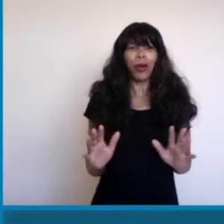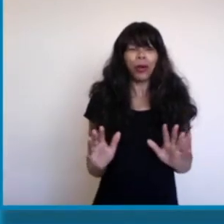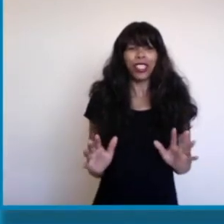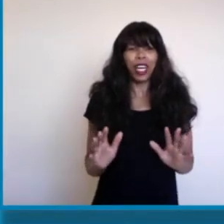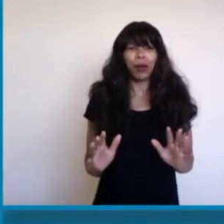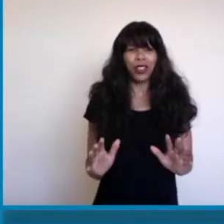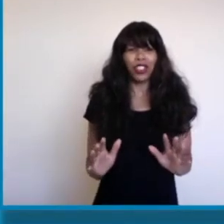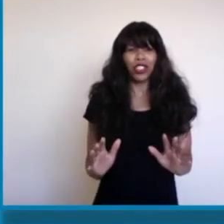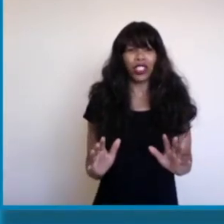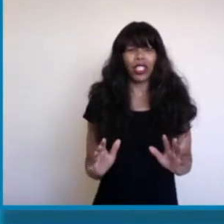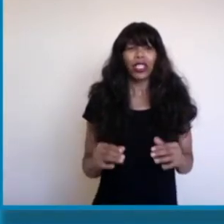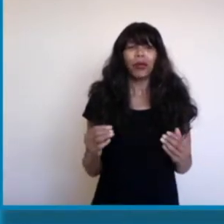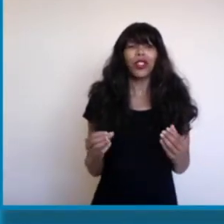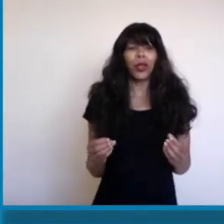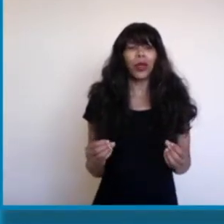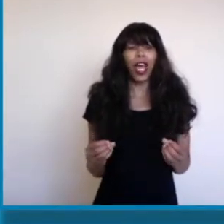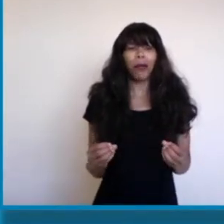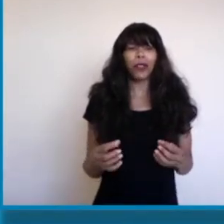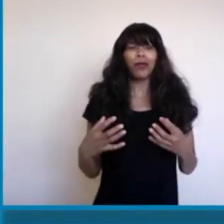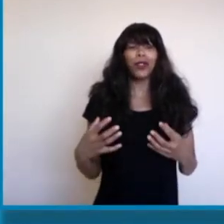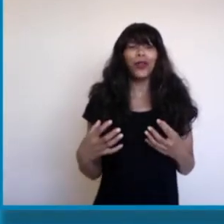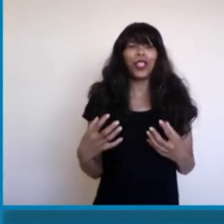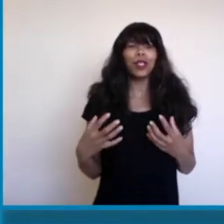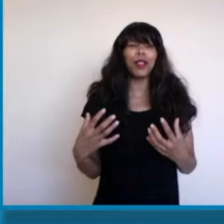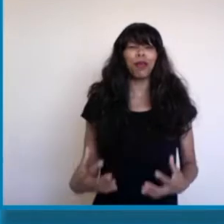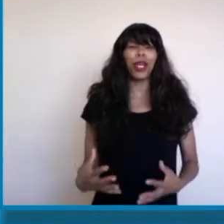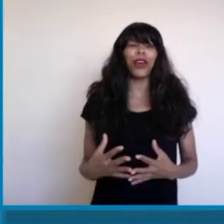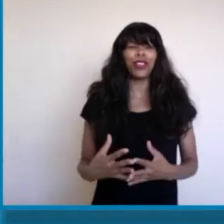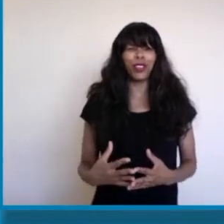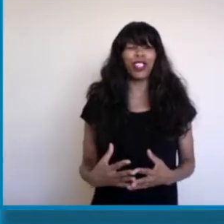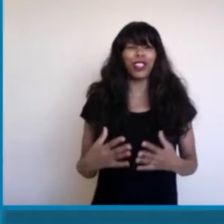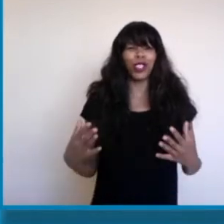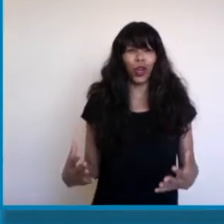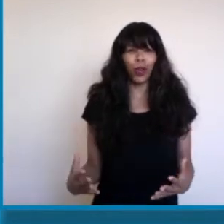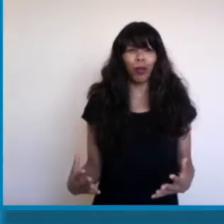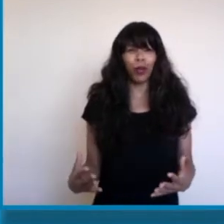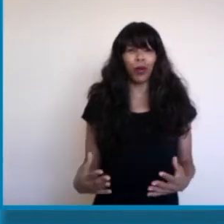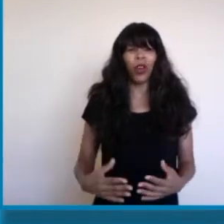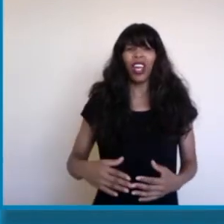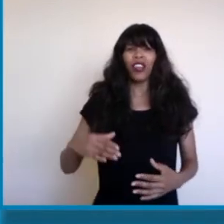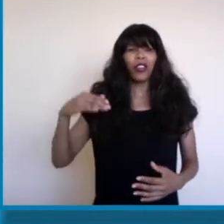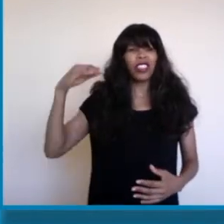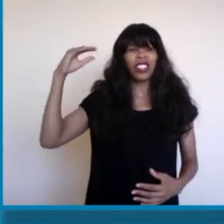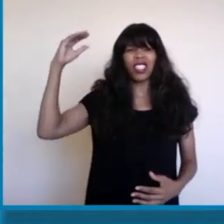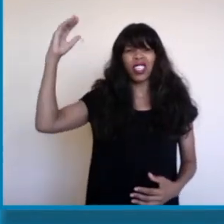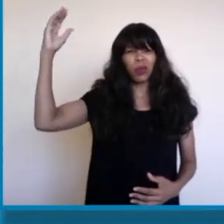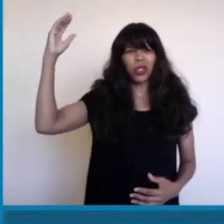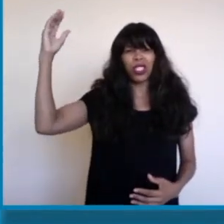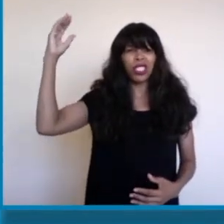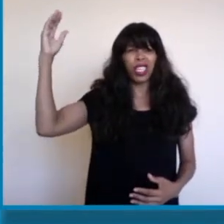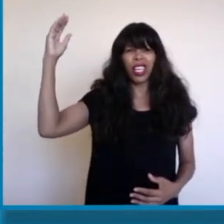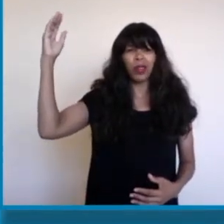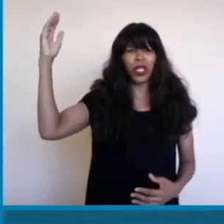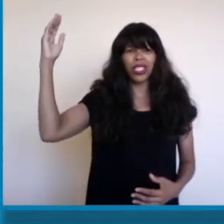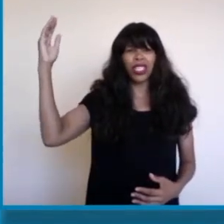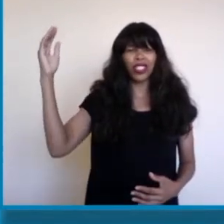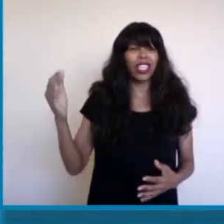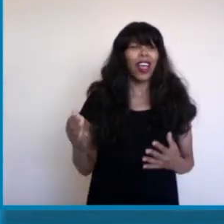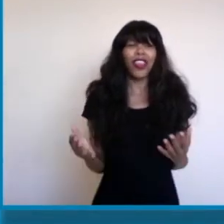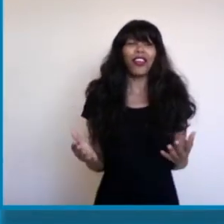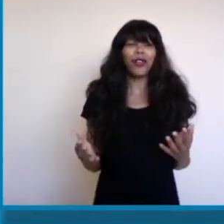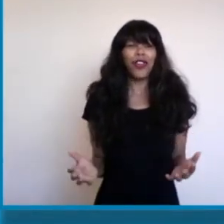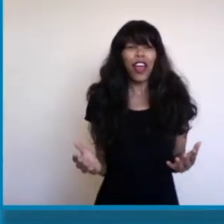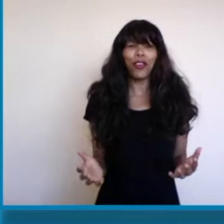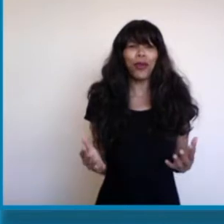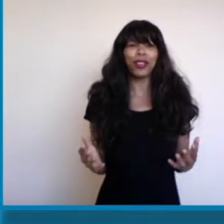You are your only competition. Let me tell you what happens. When you keep comparing yourself to other people, there is this unrealistic expectation